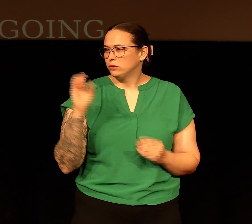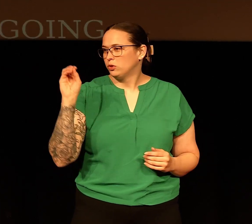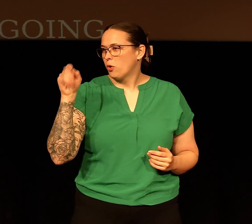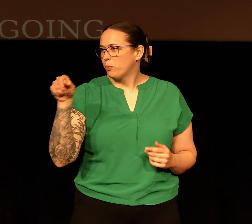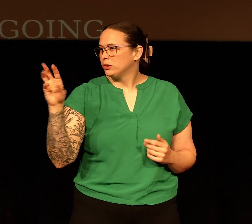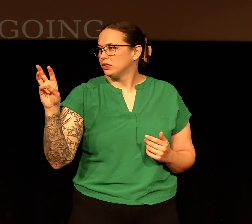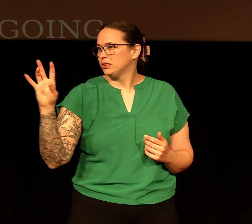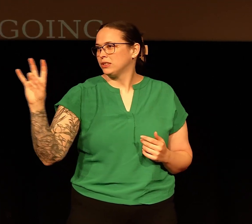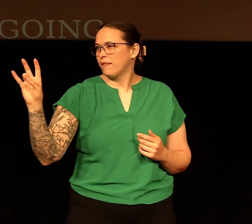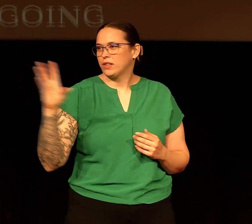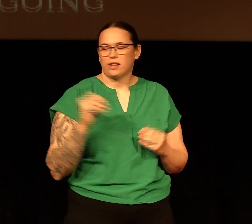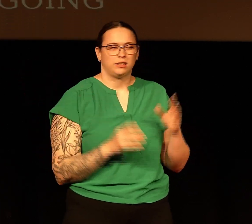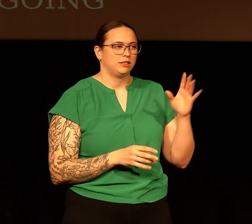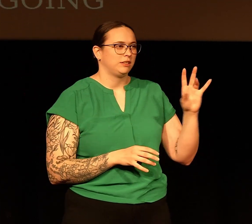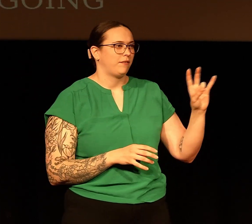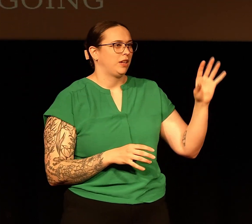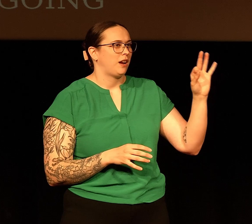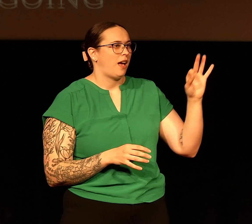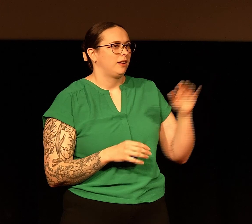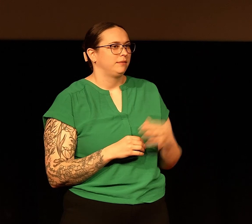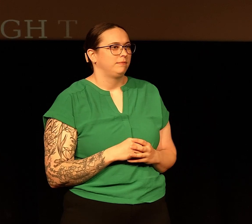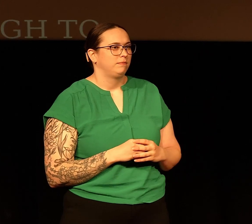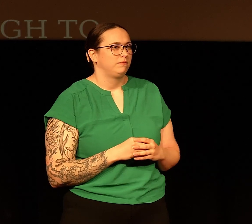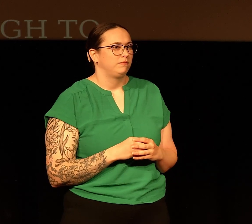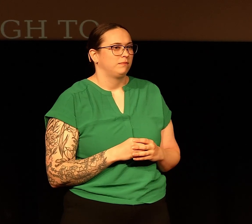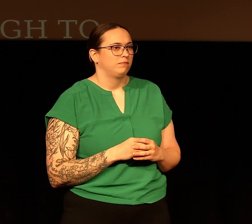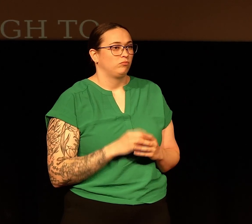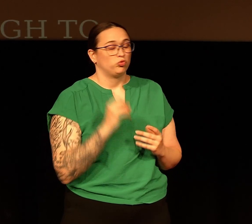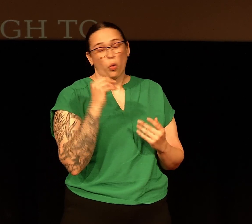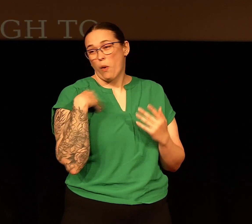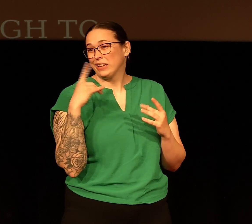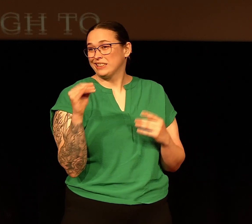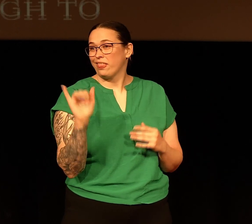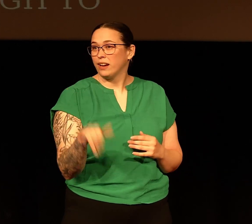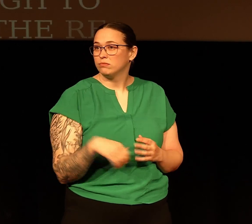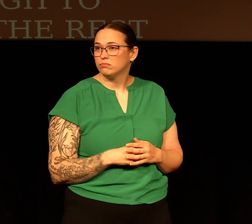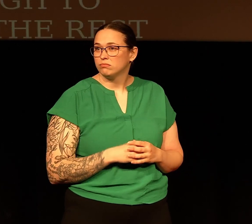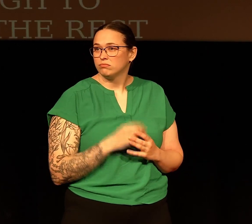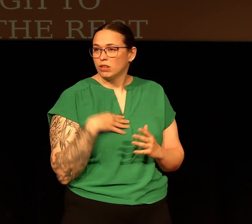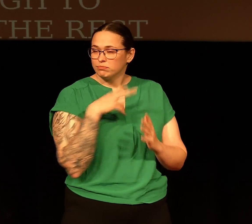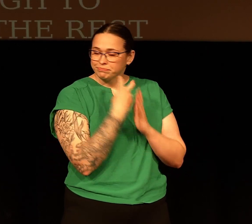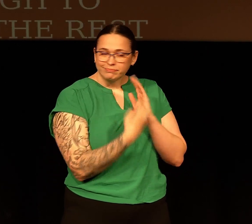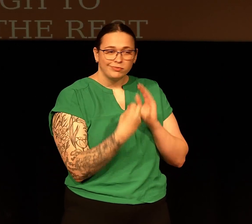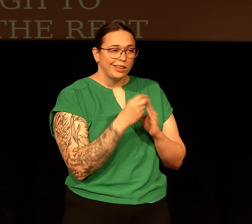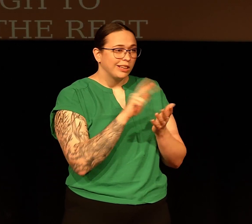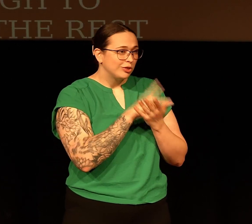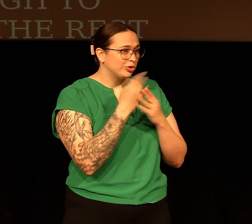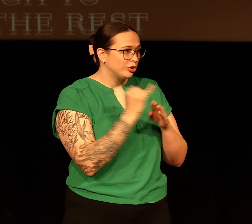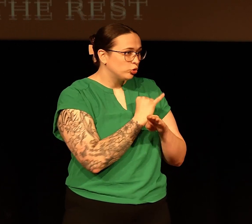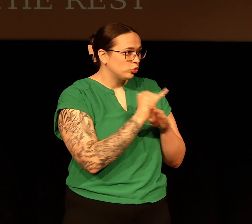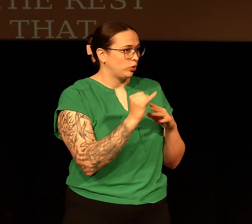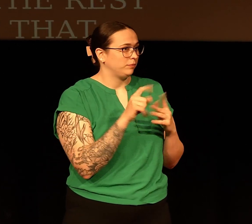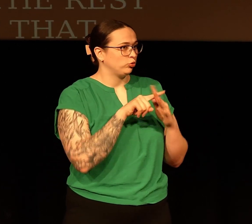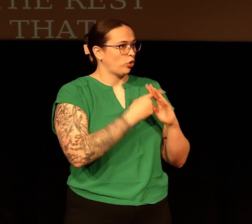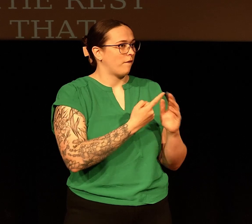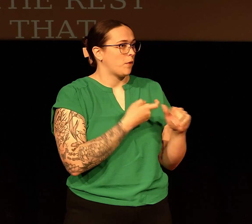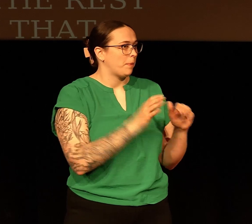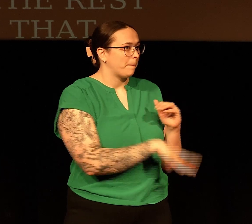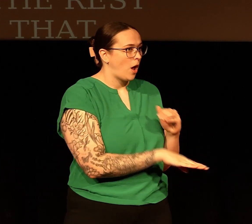two numbers, .67 and 79. So that's what I did. I went into the kitchen. I started from the